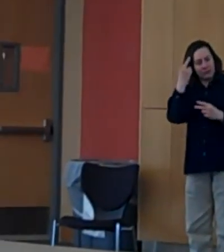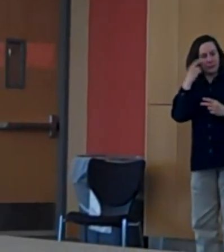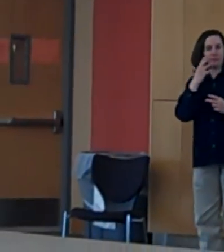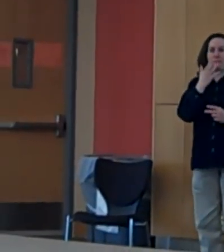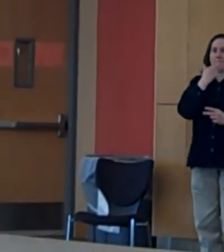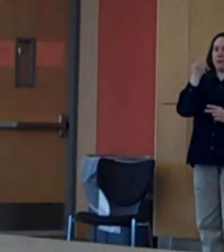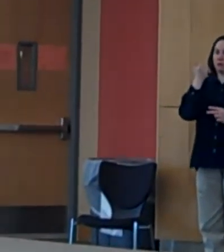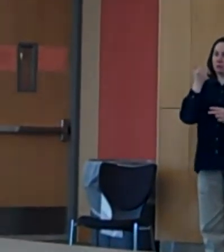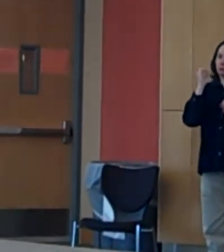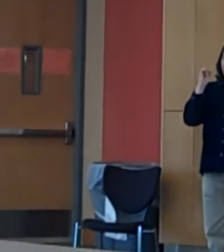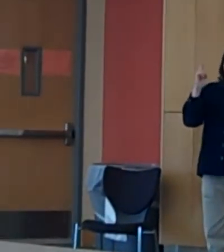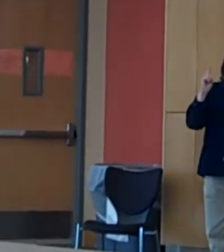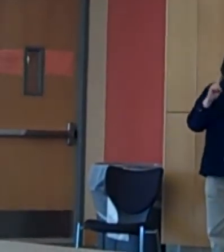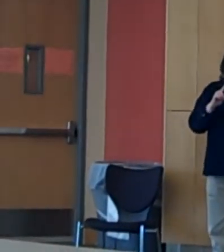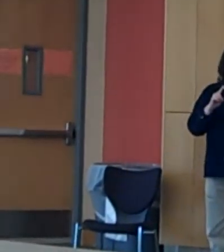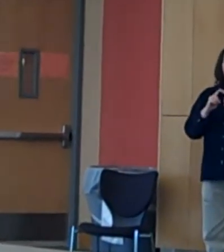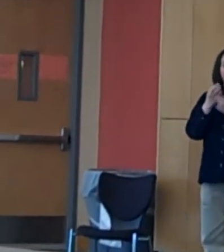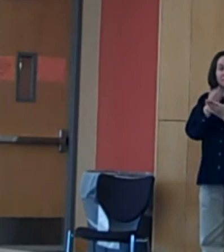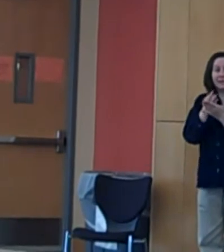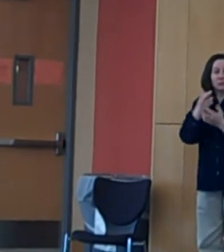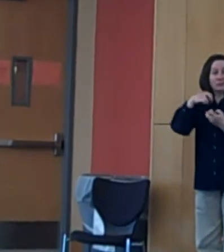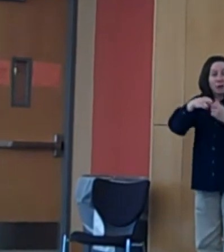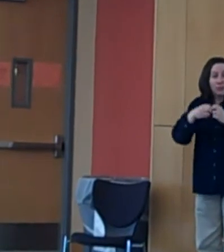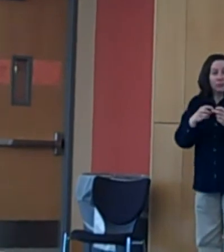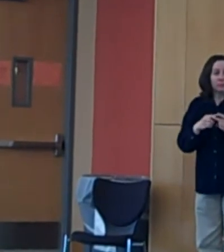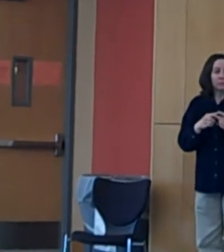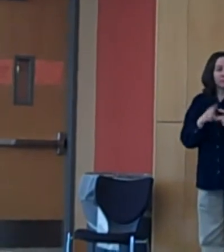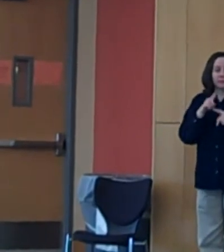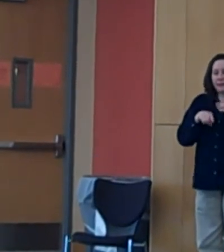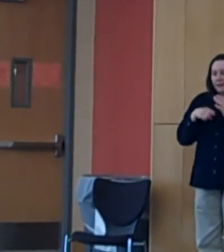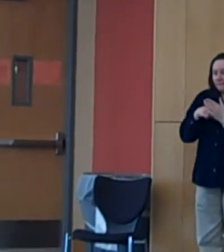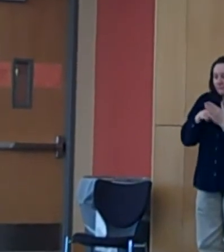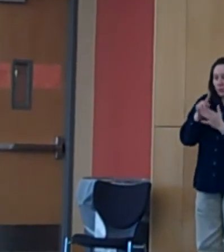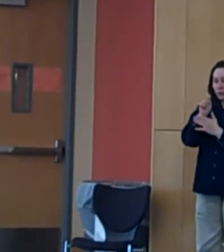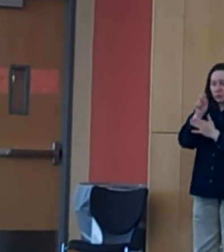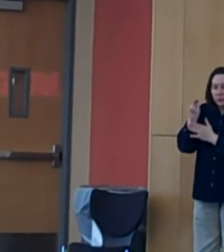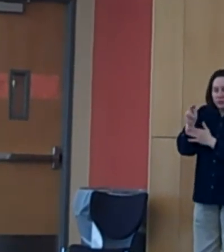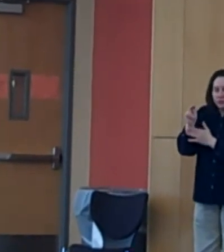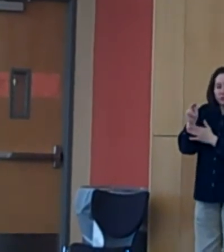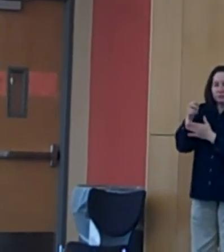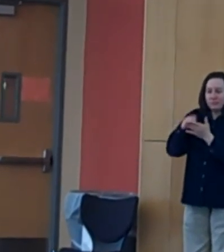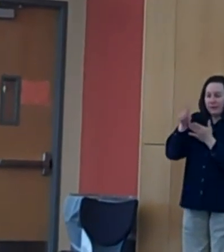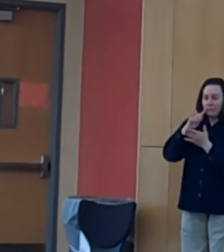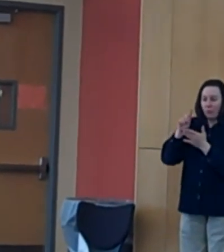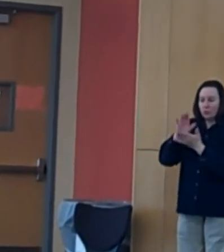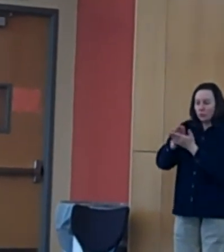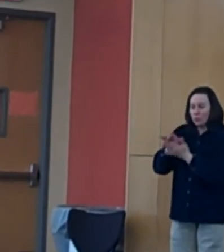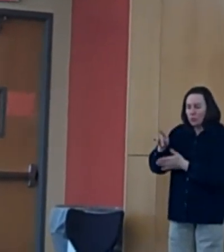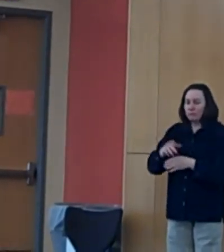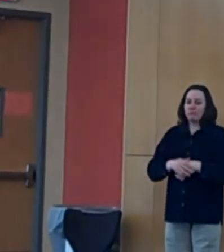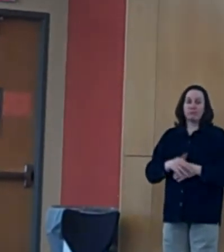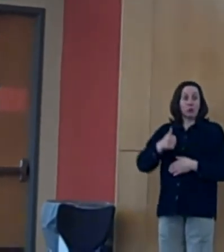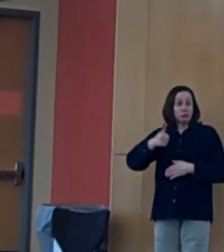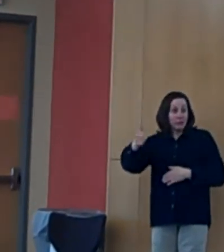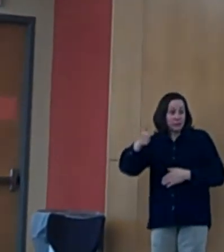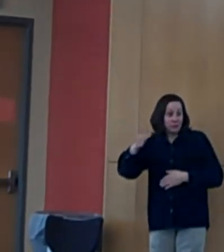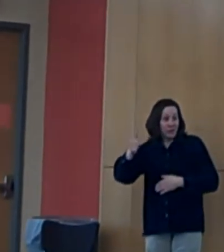problems, cannot afford tuition for schools, transportation distance, health